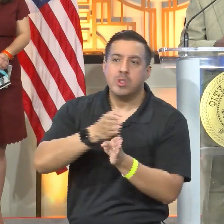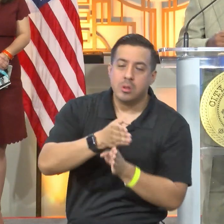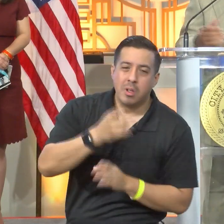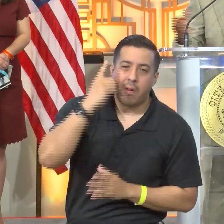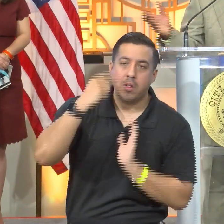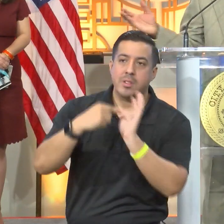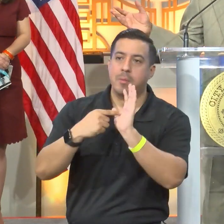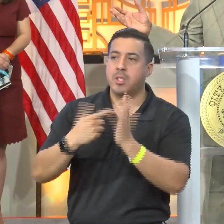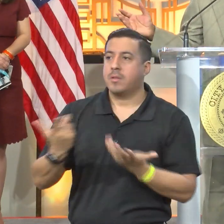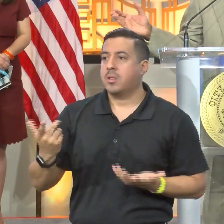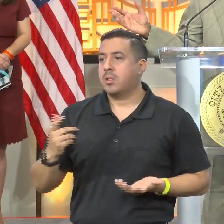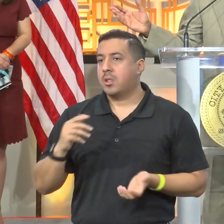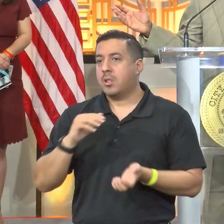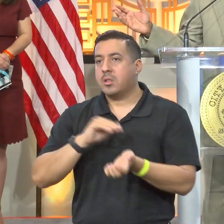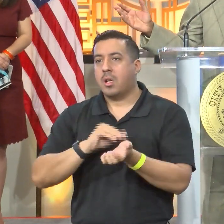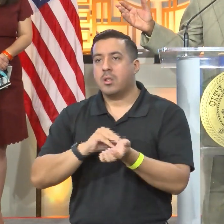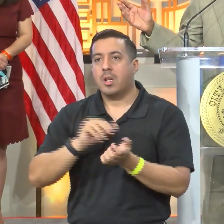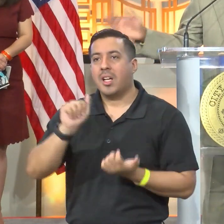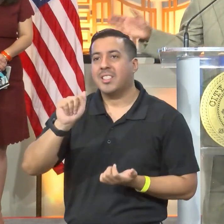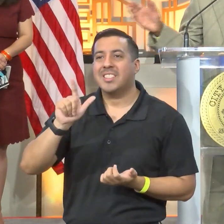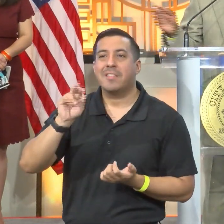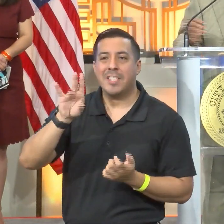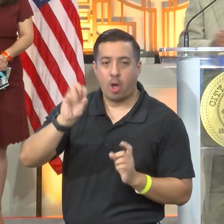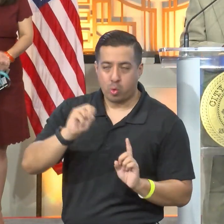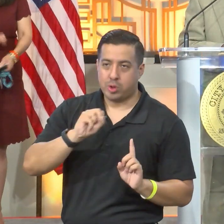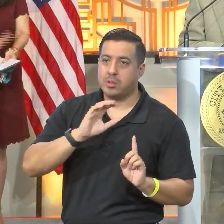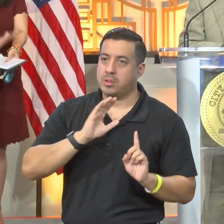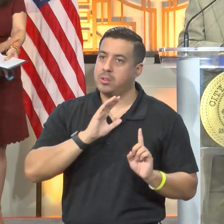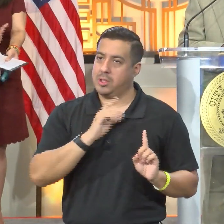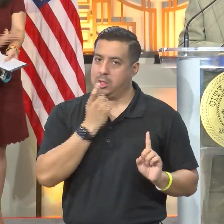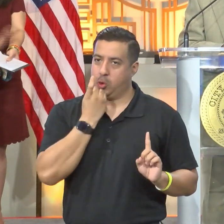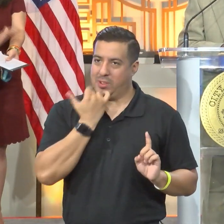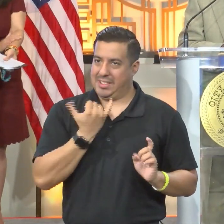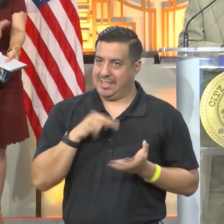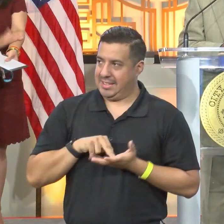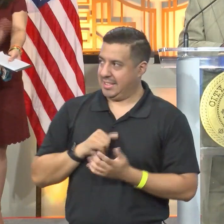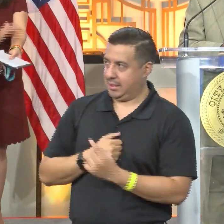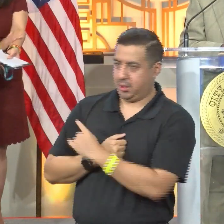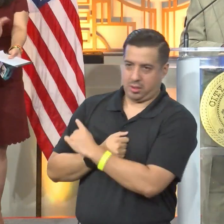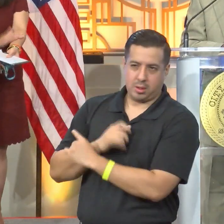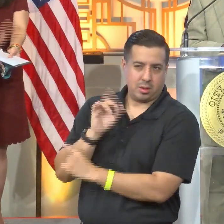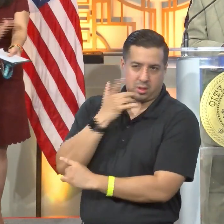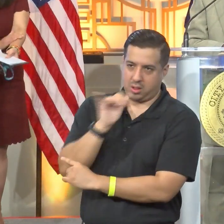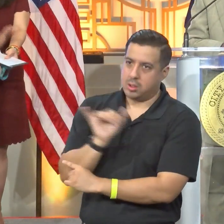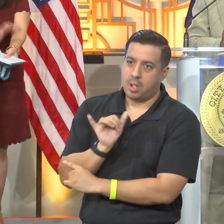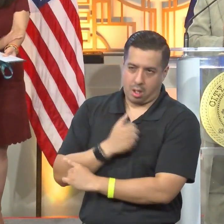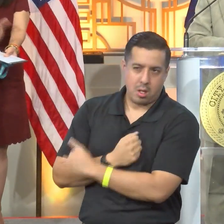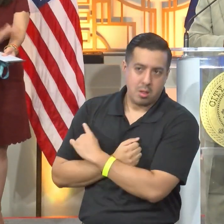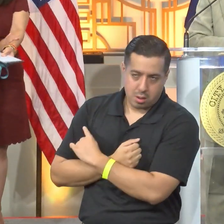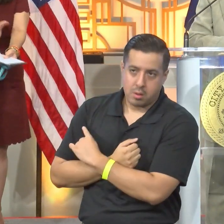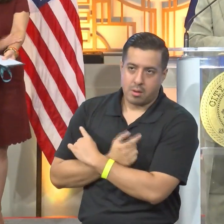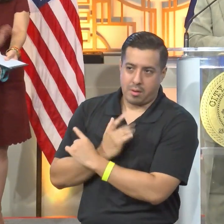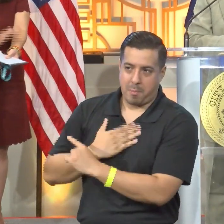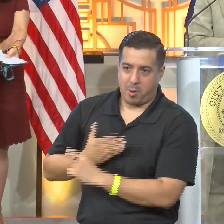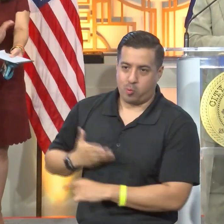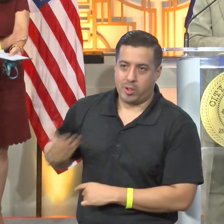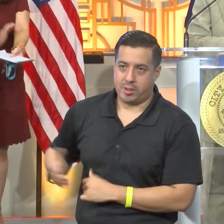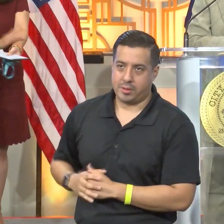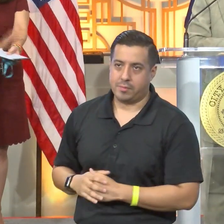Dr. Eliseo Cisneros, who is standing right here to my right.